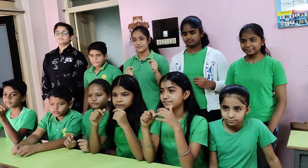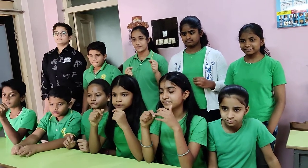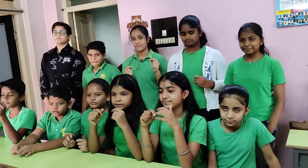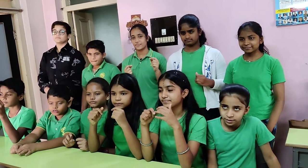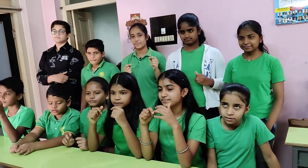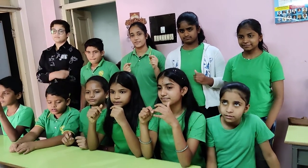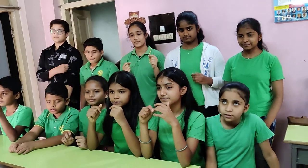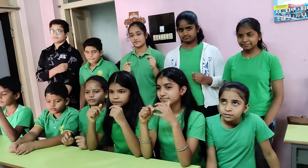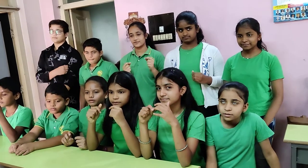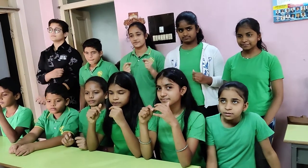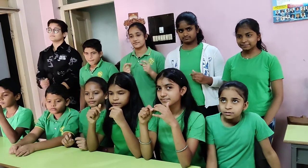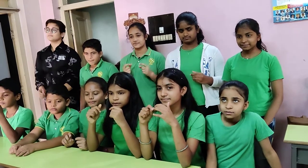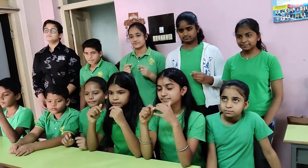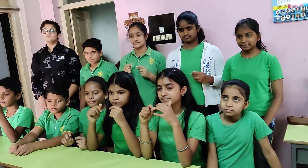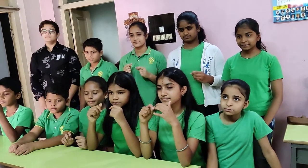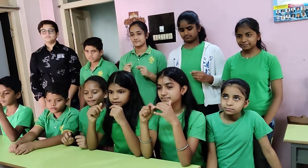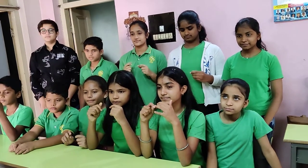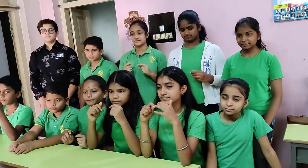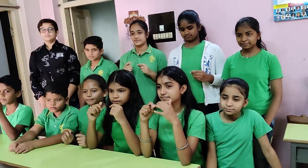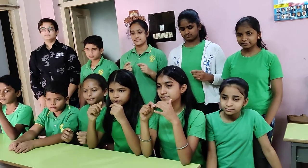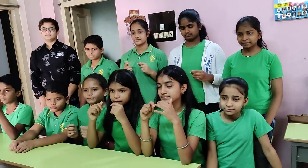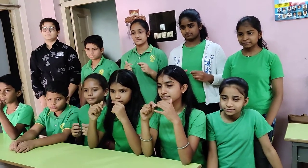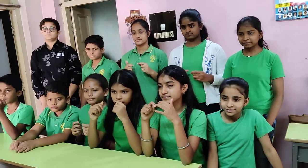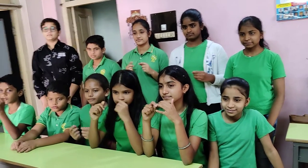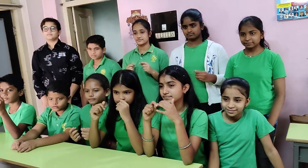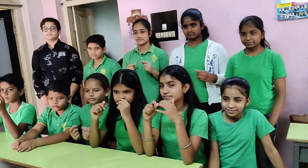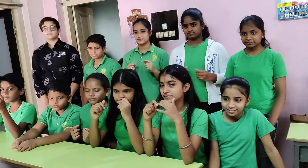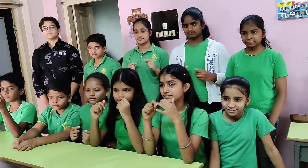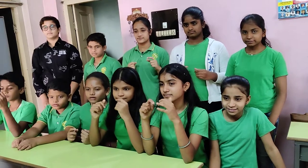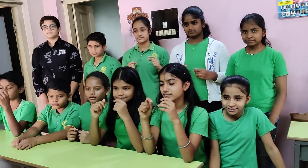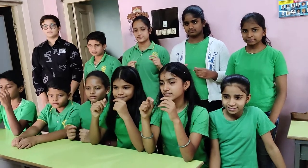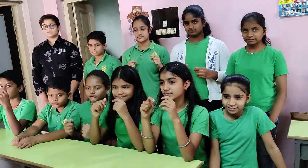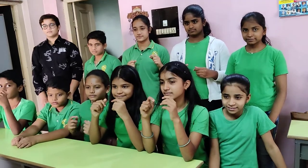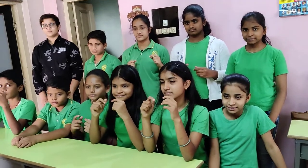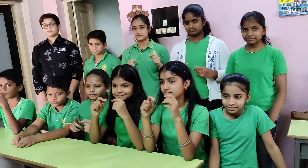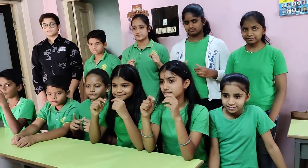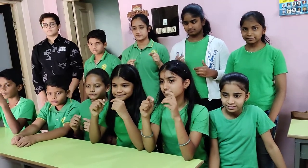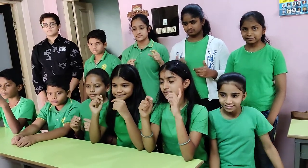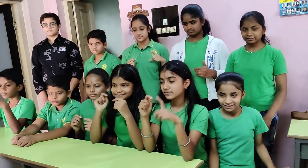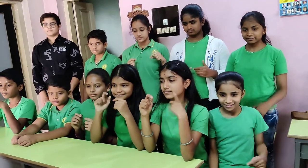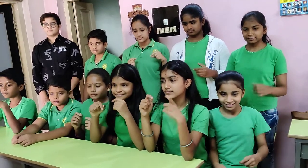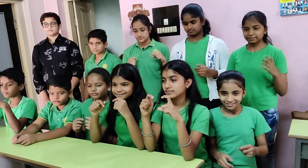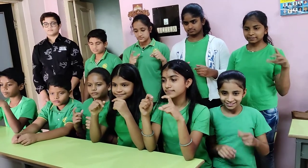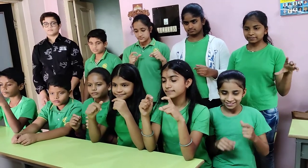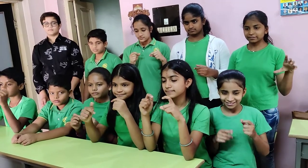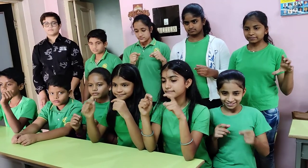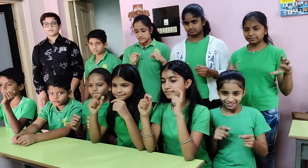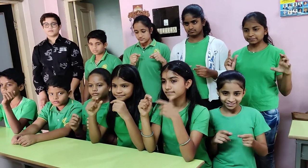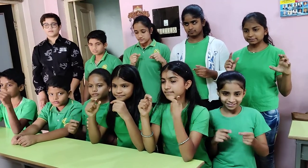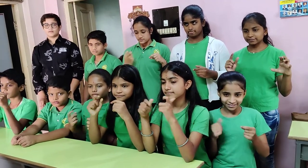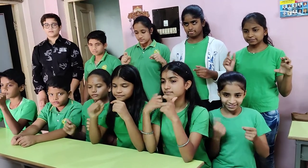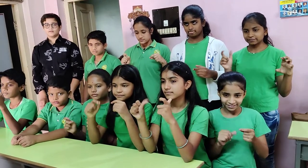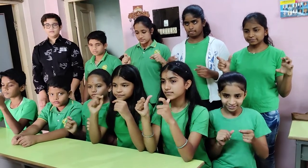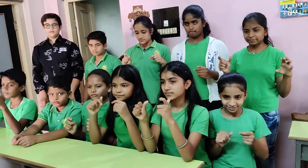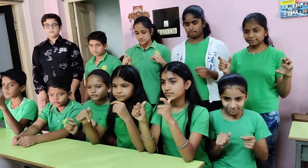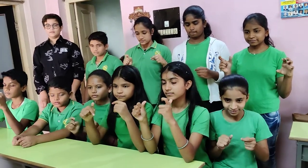,494. Correct answer. Next sum. 9,701 less